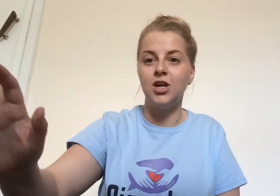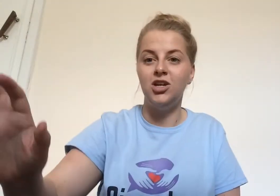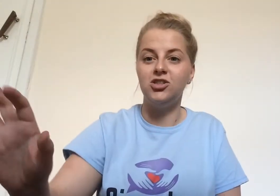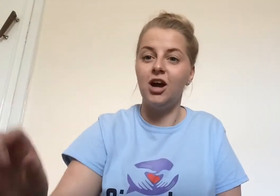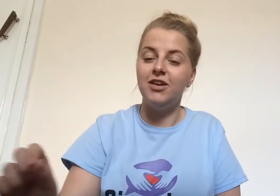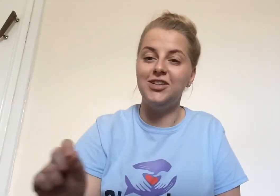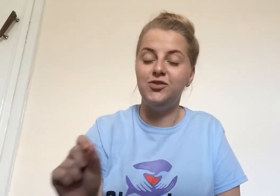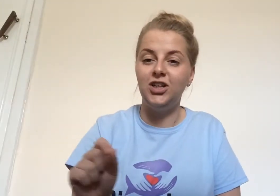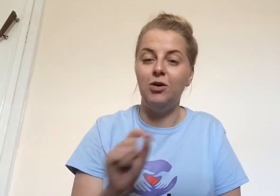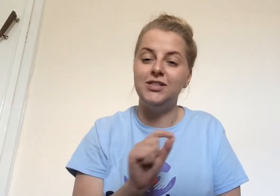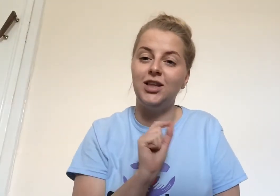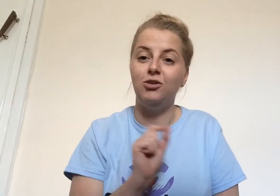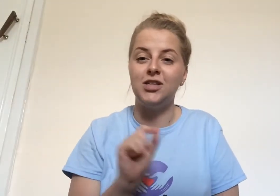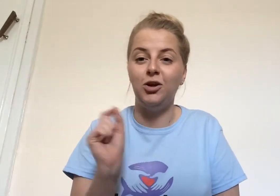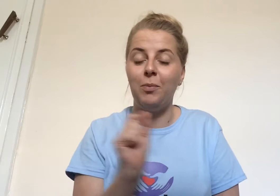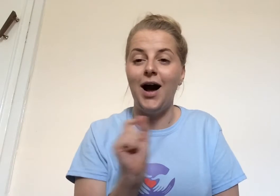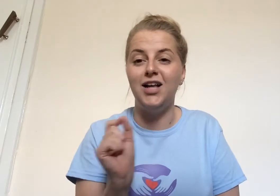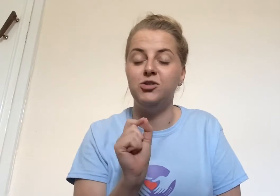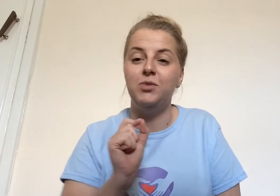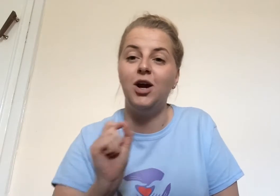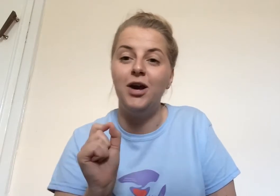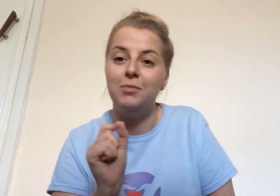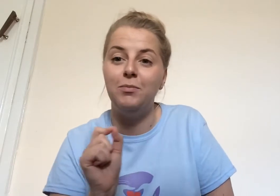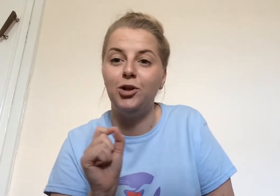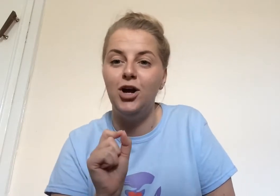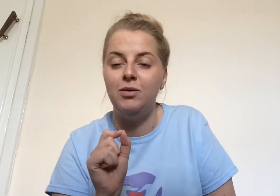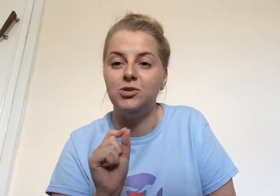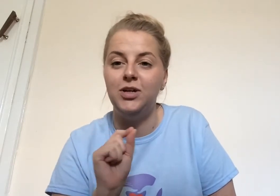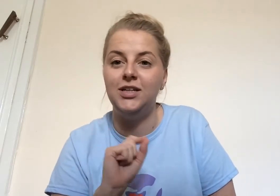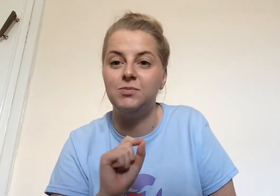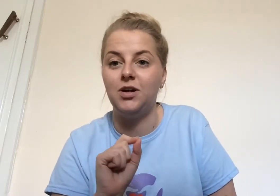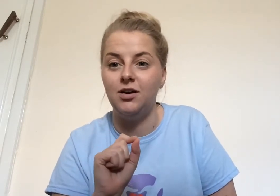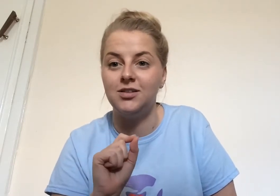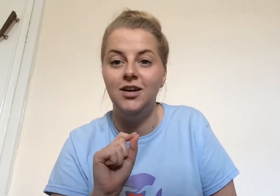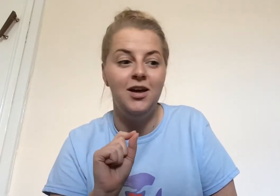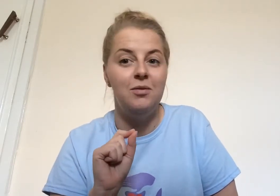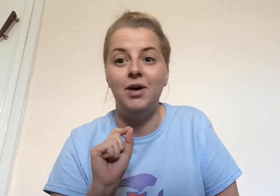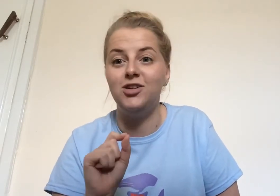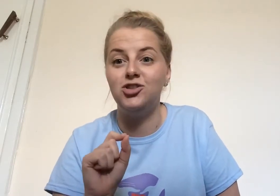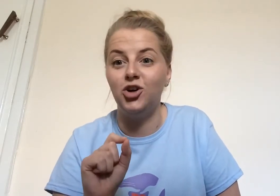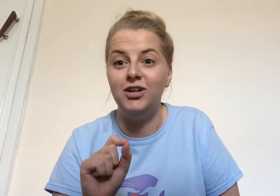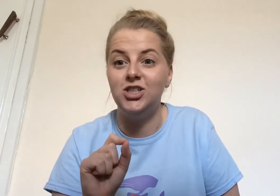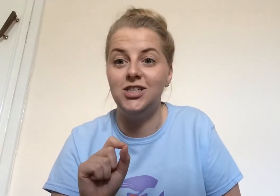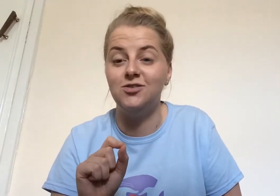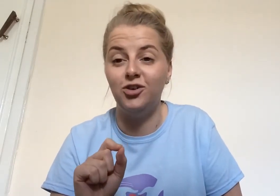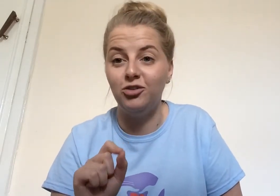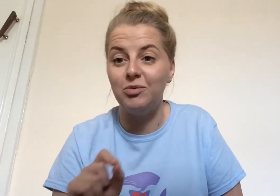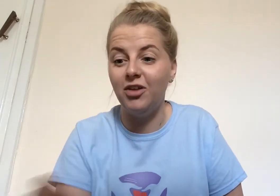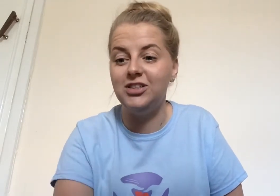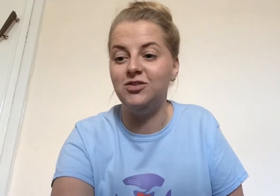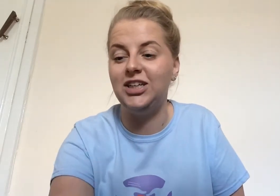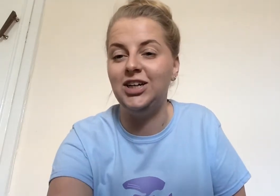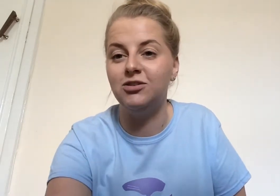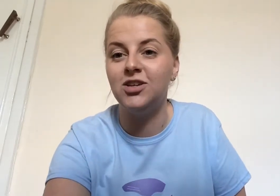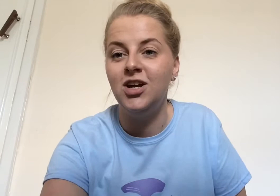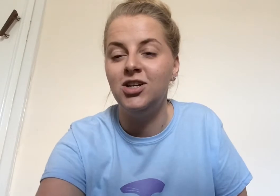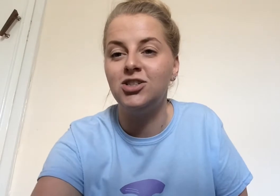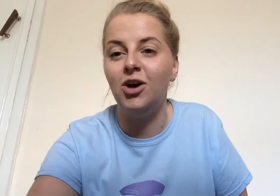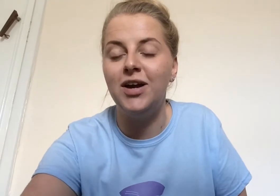Sorry, this video is in loads of little parts with me going a bit blurry in between. It's because my storage is full from all these videos. So, it